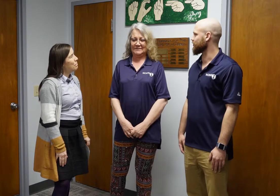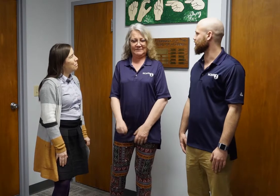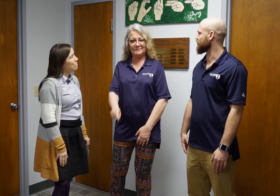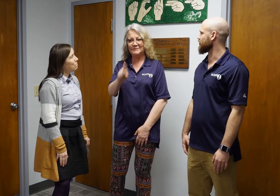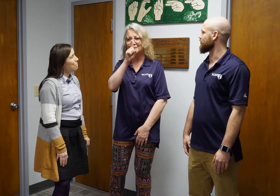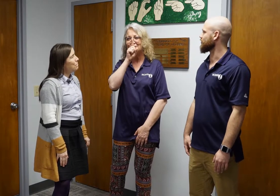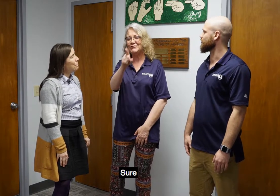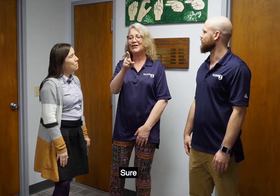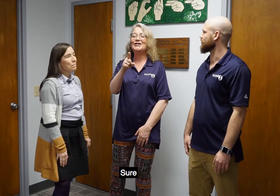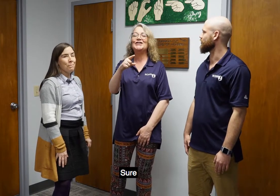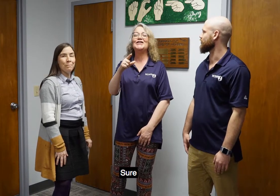Sure.